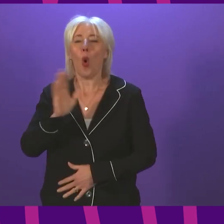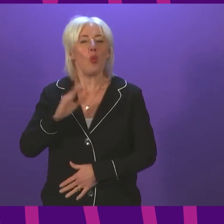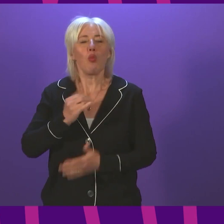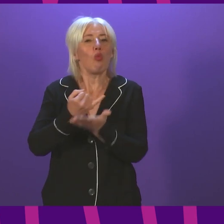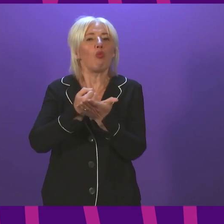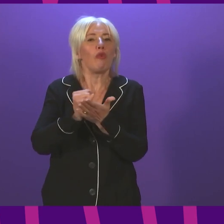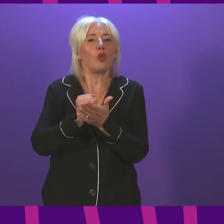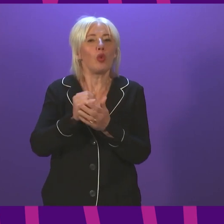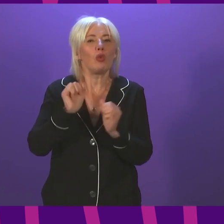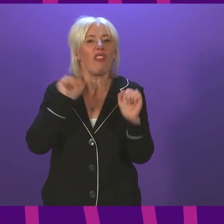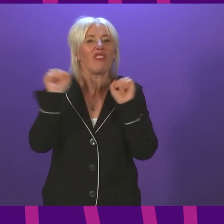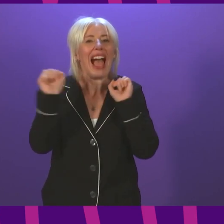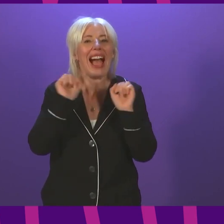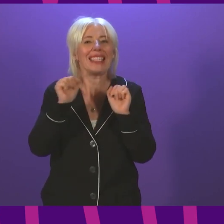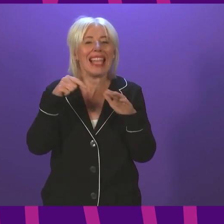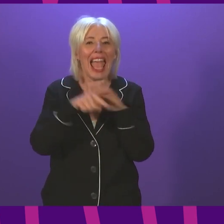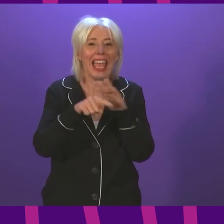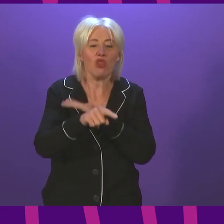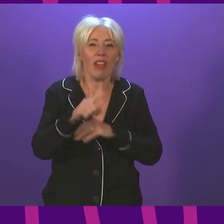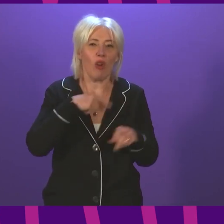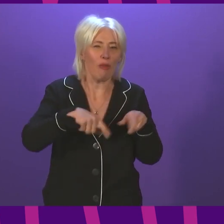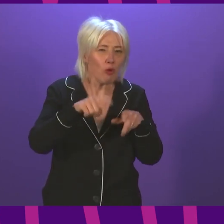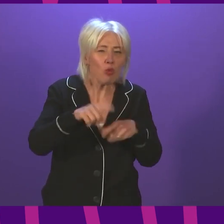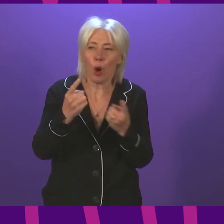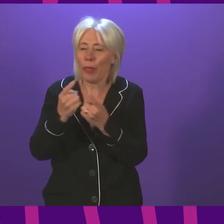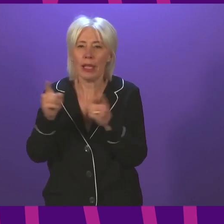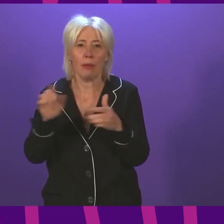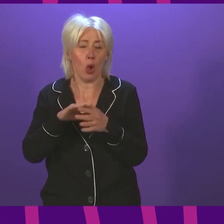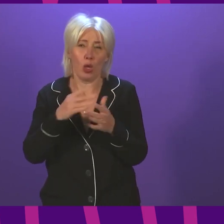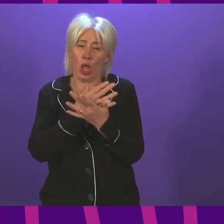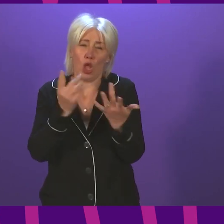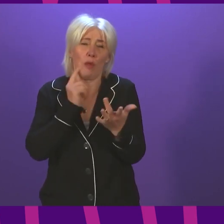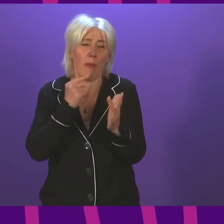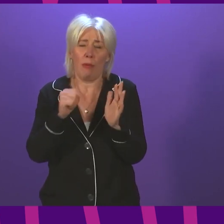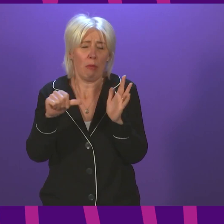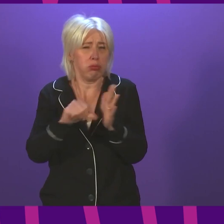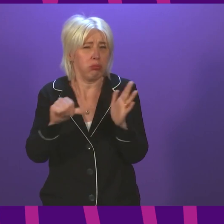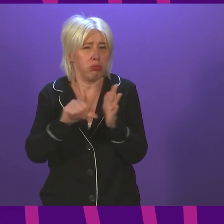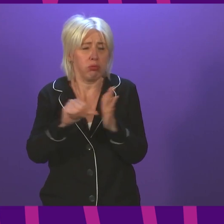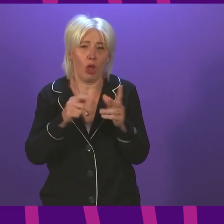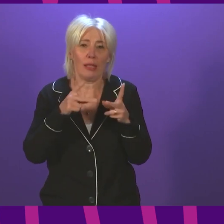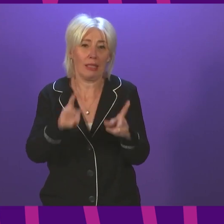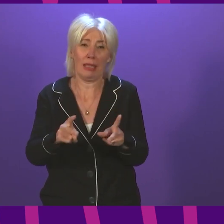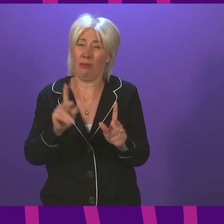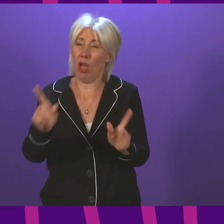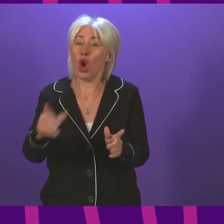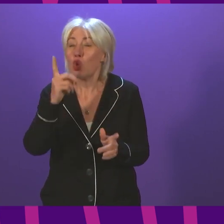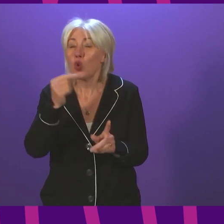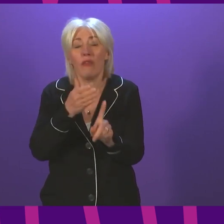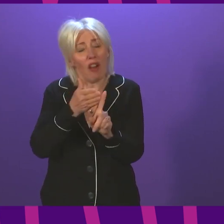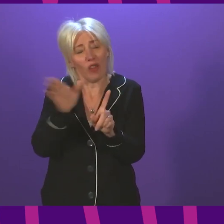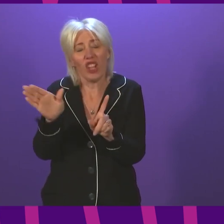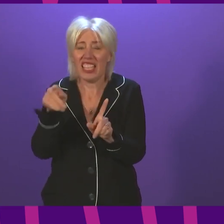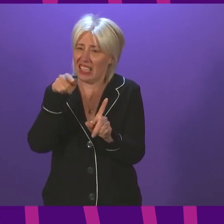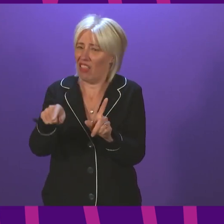entry because so many spectators had had problems with this scheme. What an avoidable own goal this was first minister.